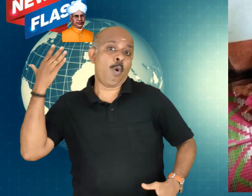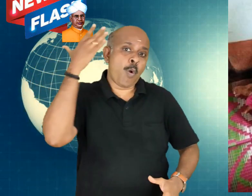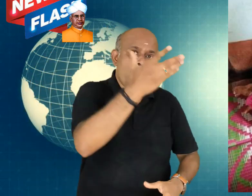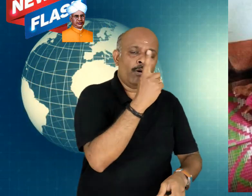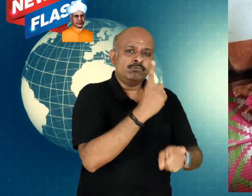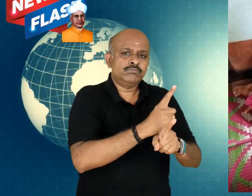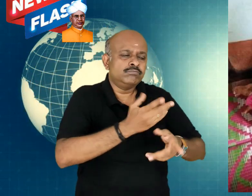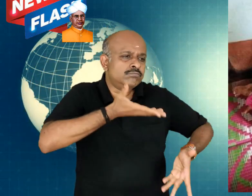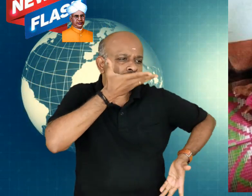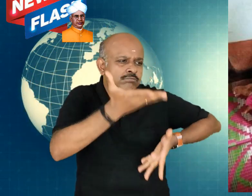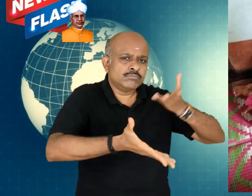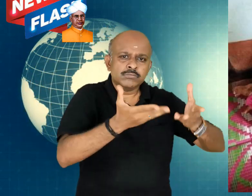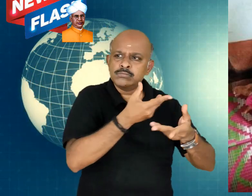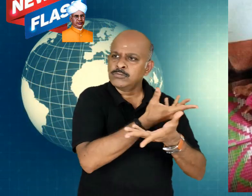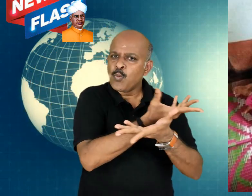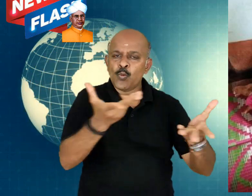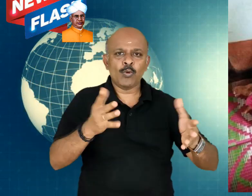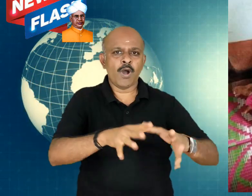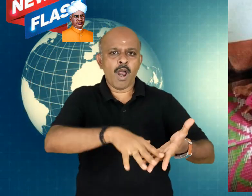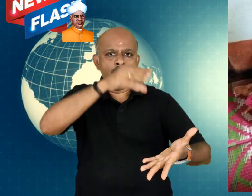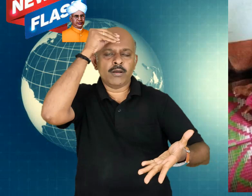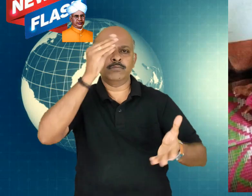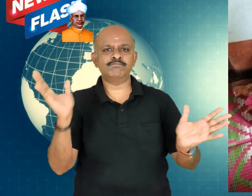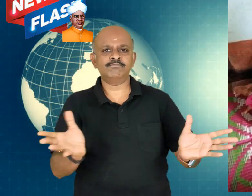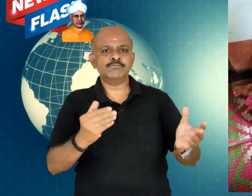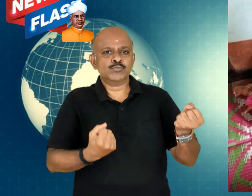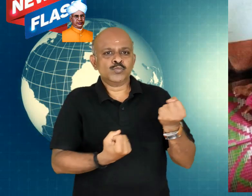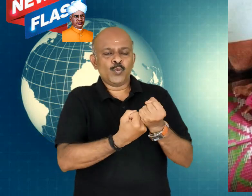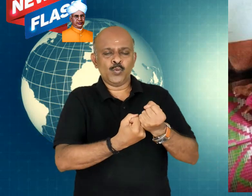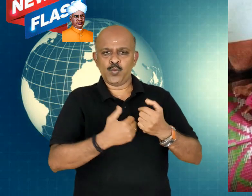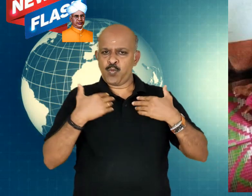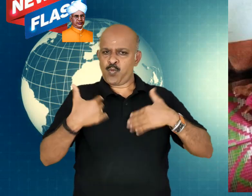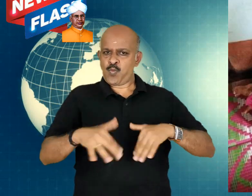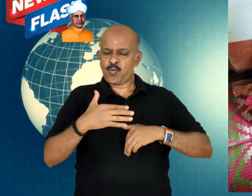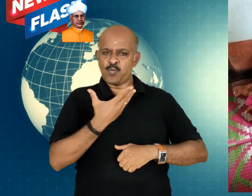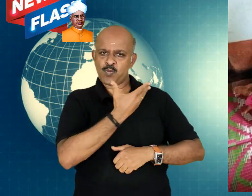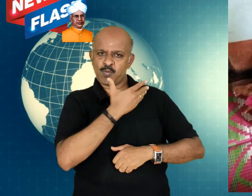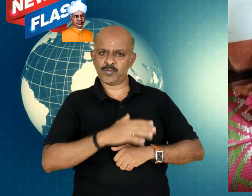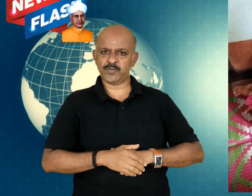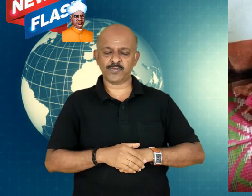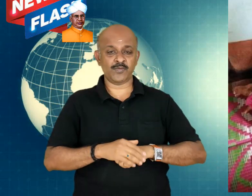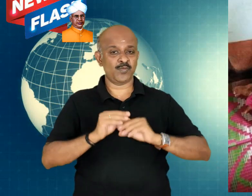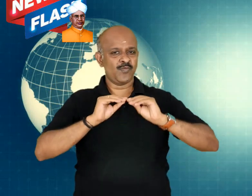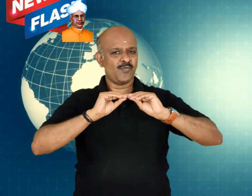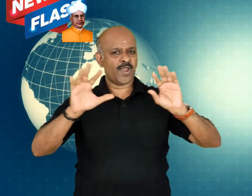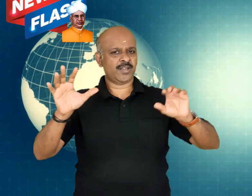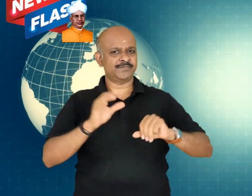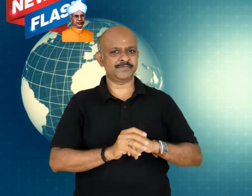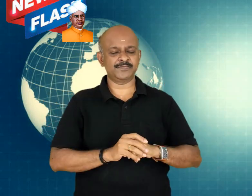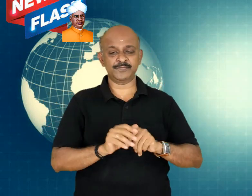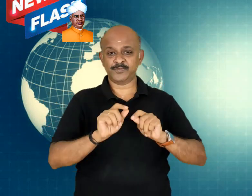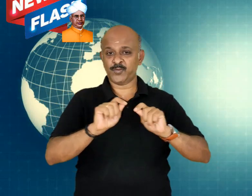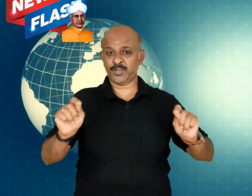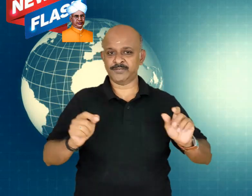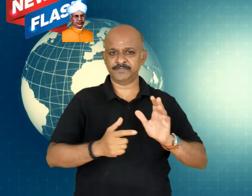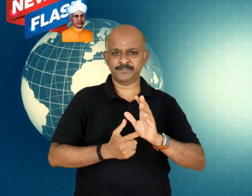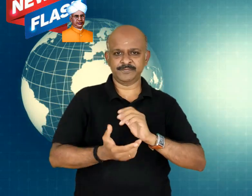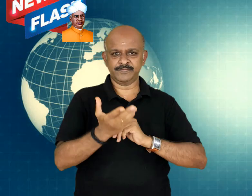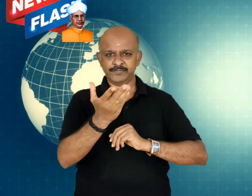her call of duty and teach the kid whatever he needed. Such an inspiring